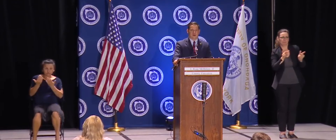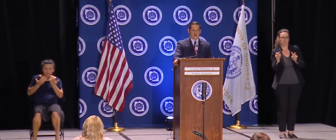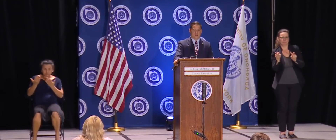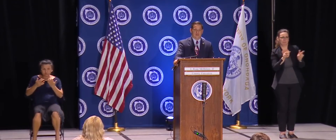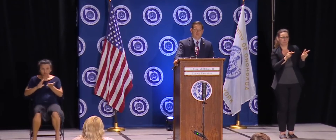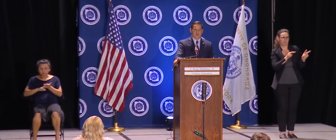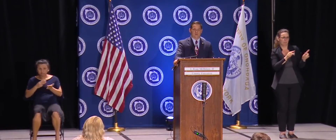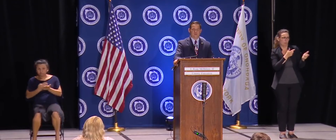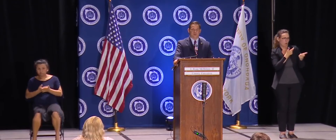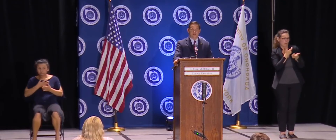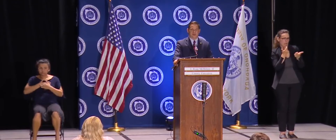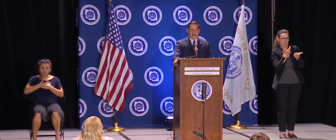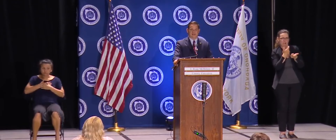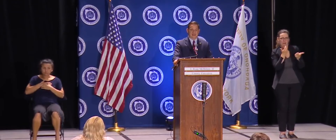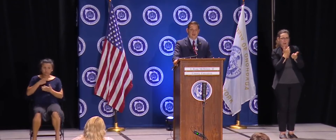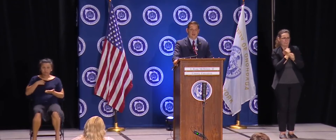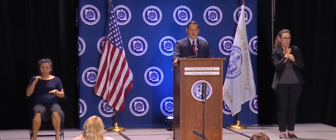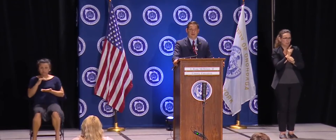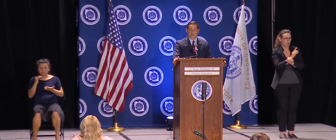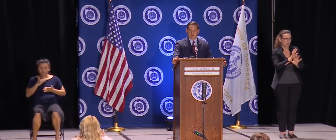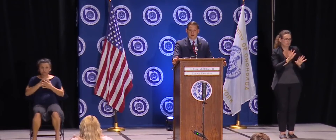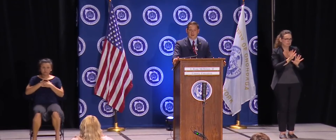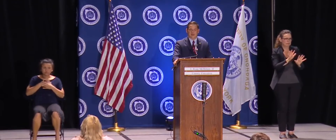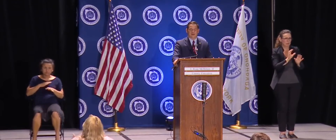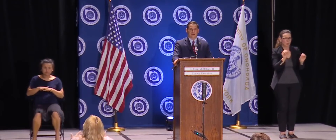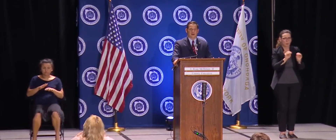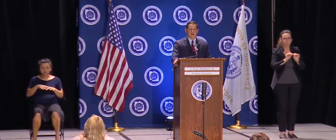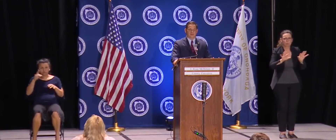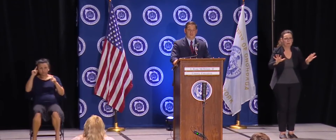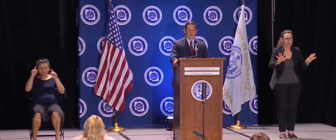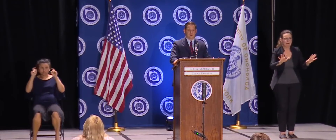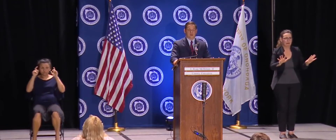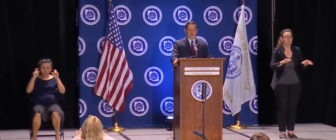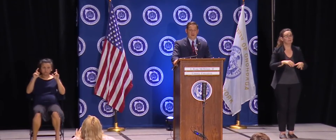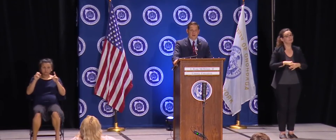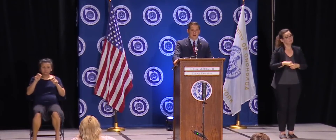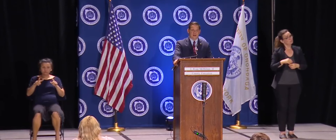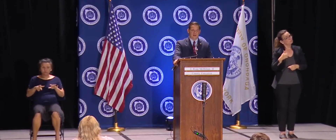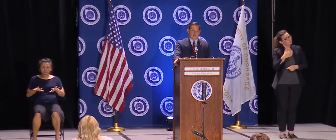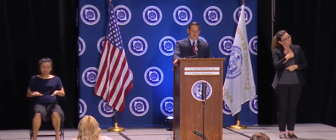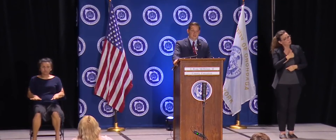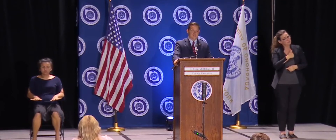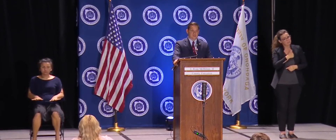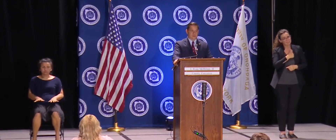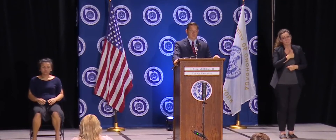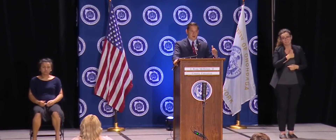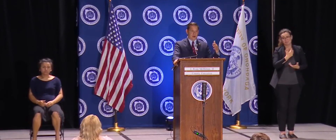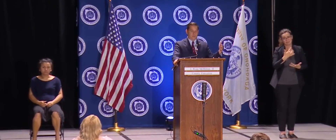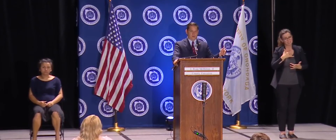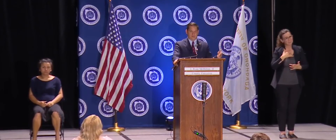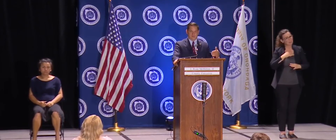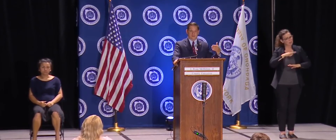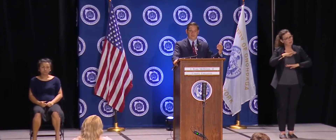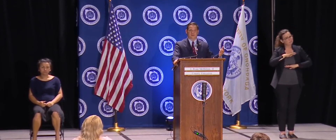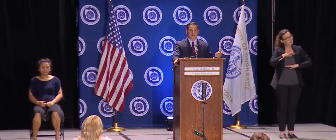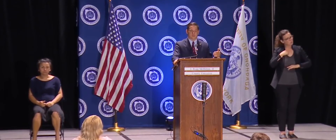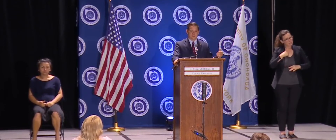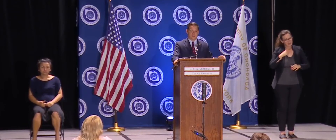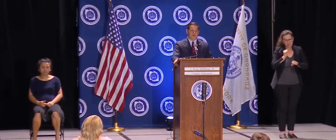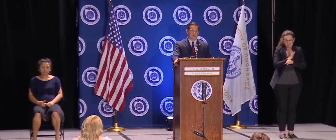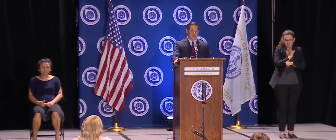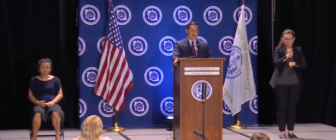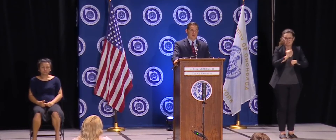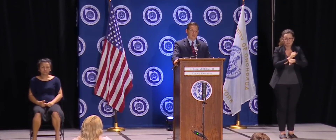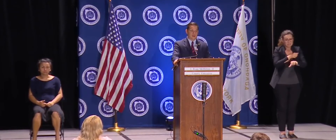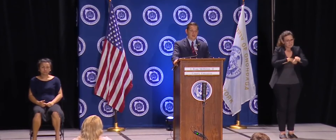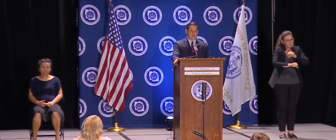everything was being done on a Saturday and a Sunday. So I think that just shows you our operation doesn't sleep.